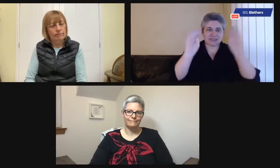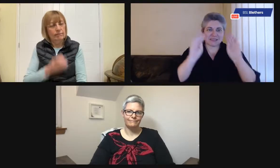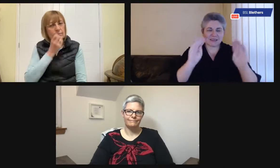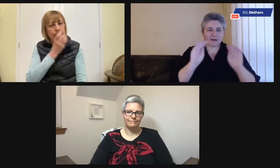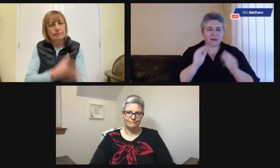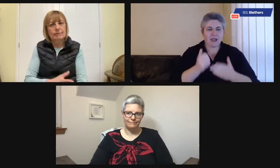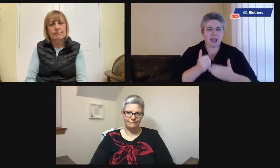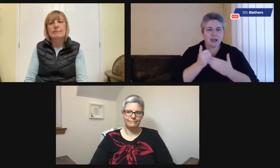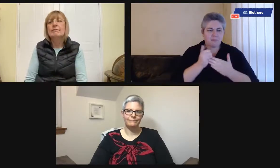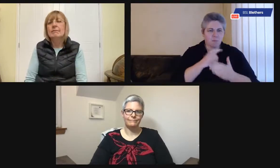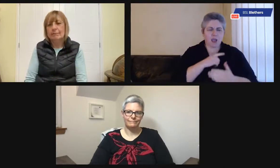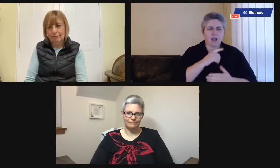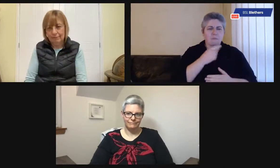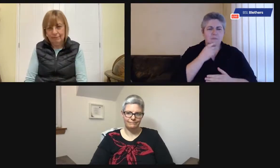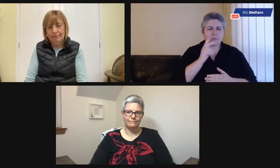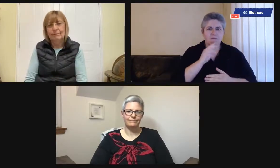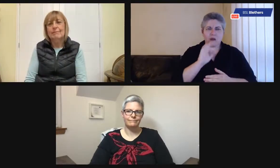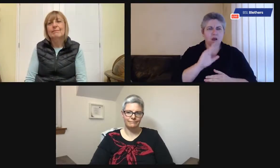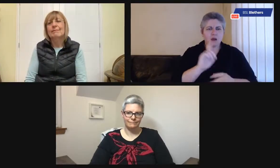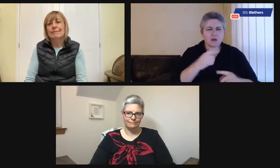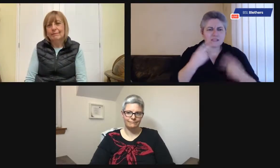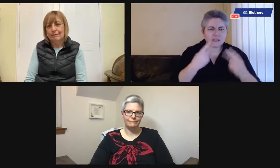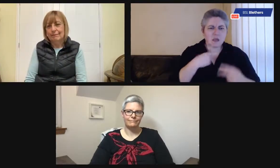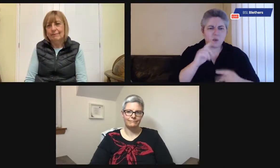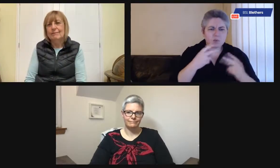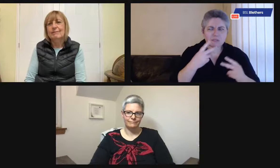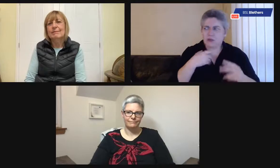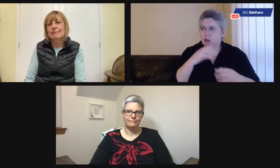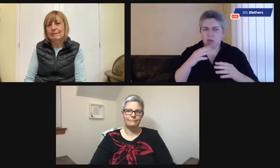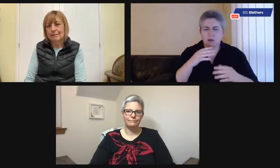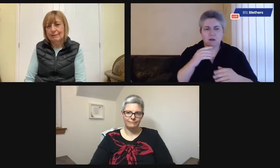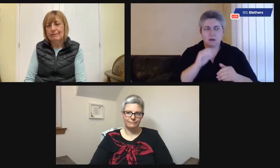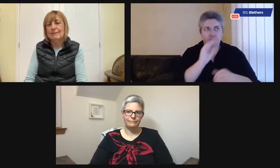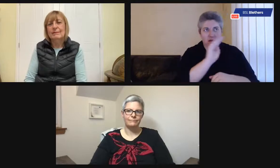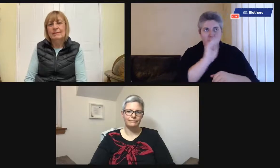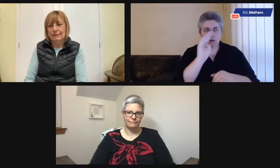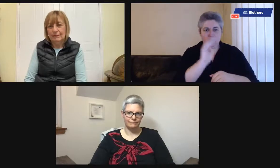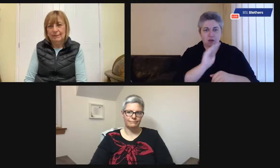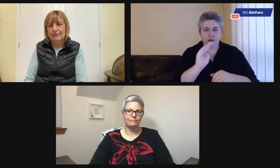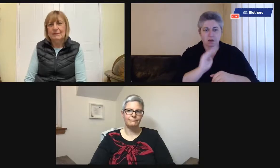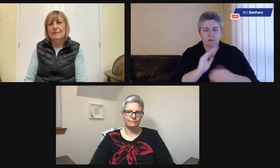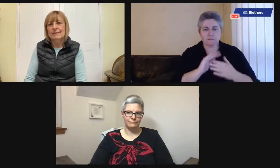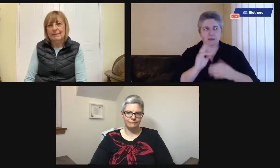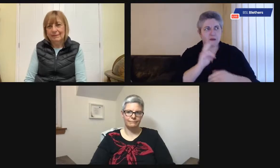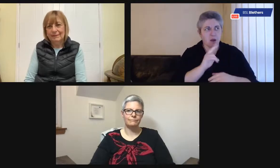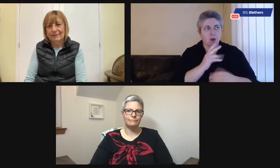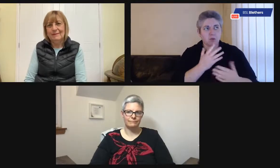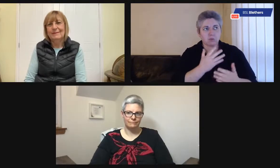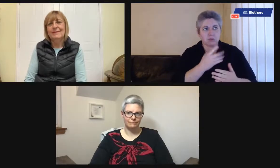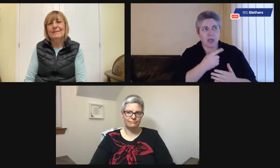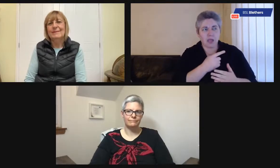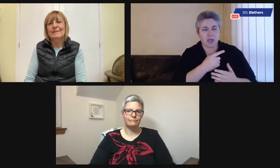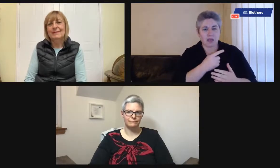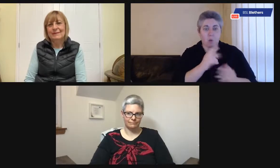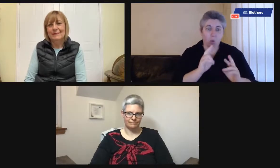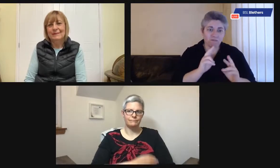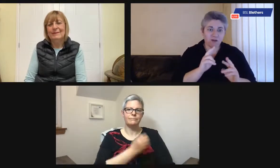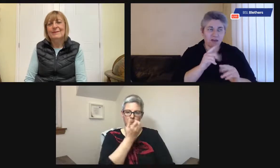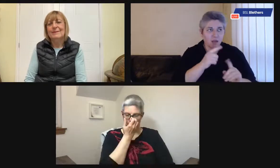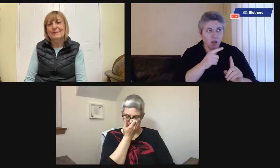This, I think, is a brilliant idea because people often kind of go, dinner, what could I have for dinner? So having that menu